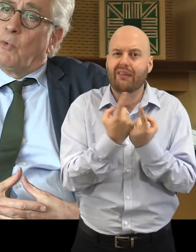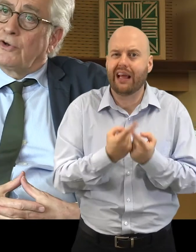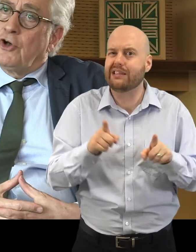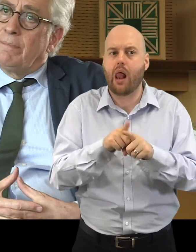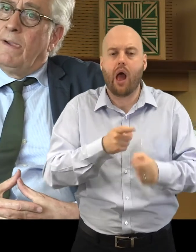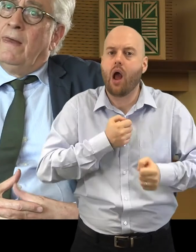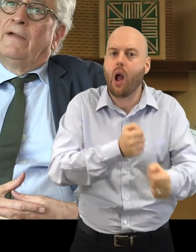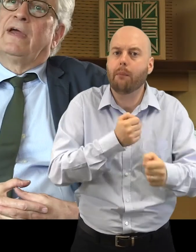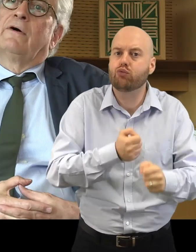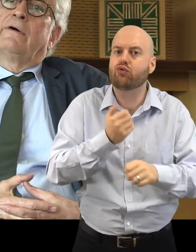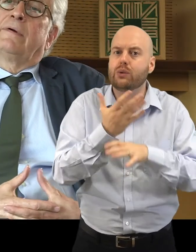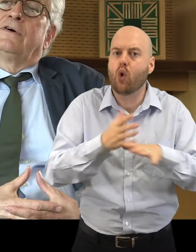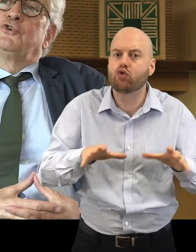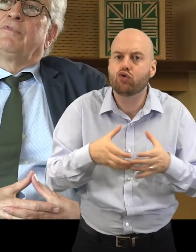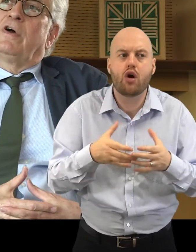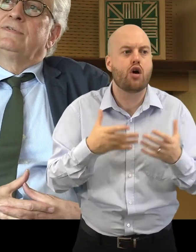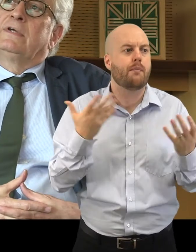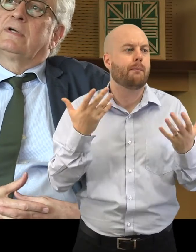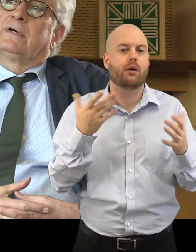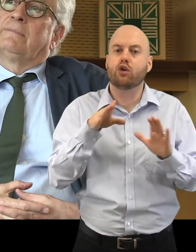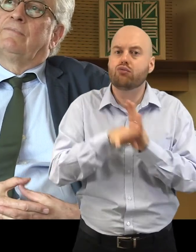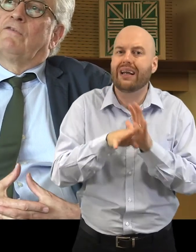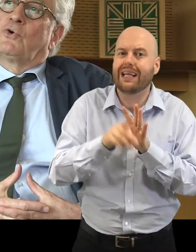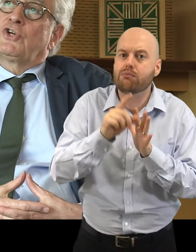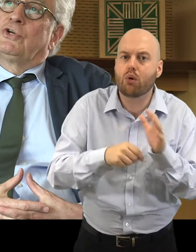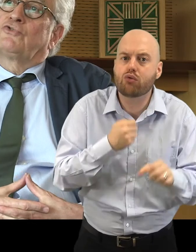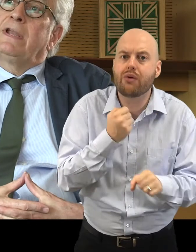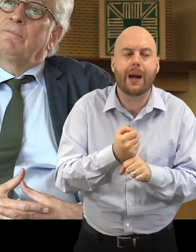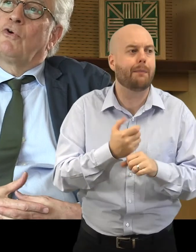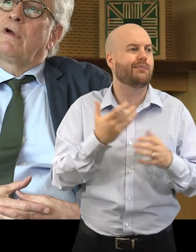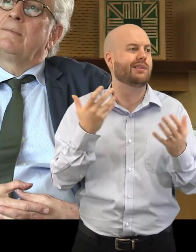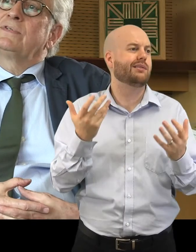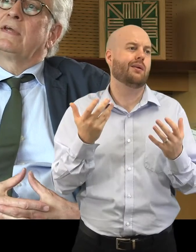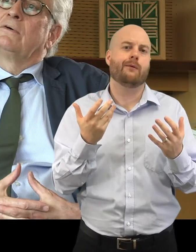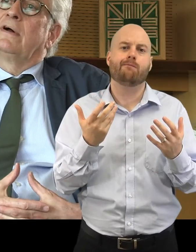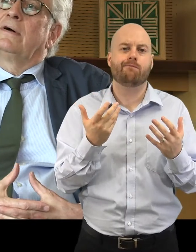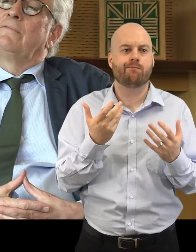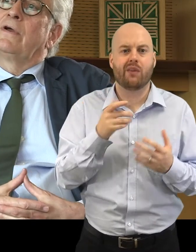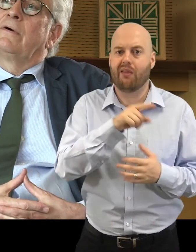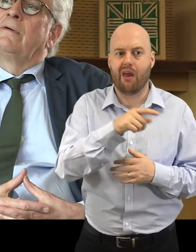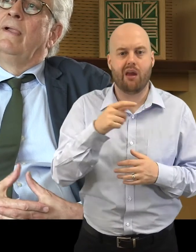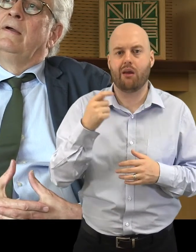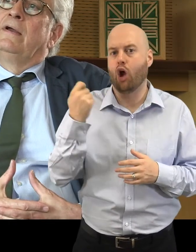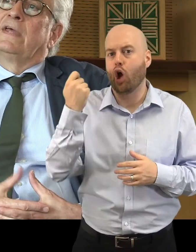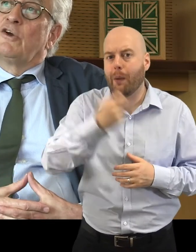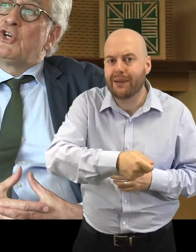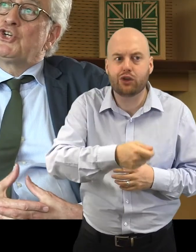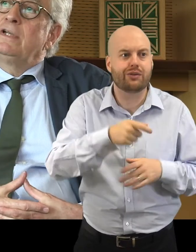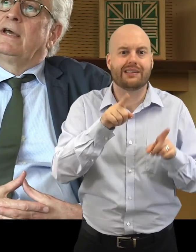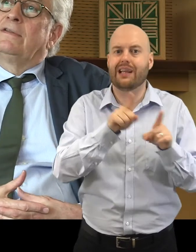workshop. They are supervising vocational training programs. They commission and